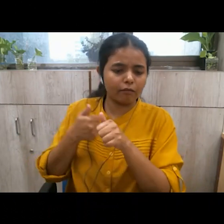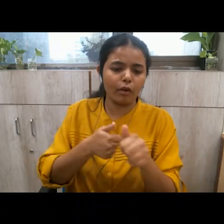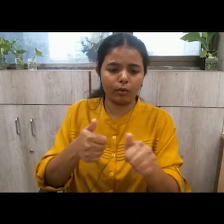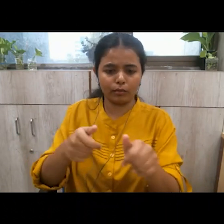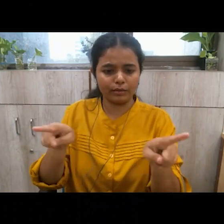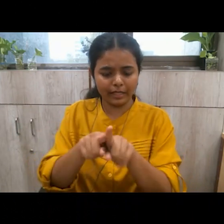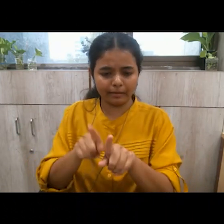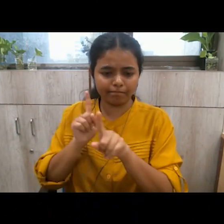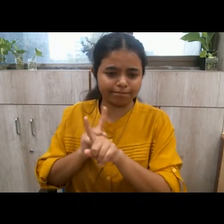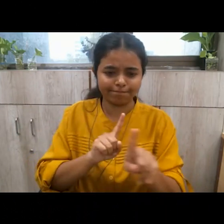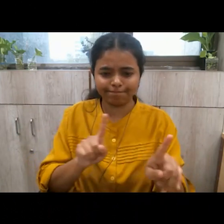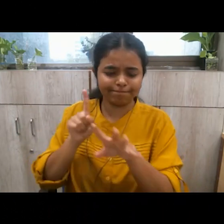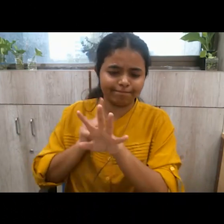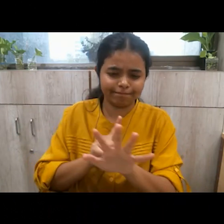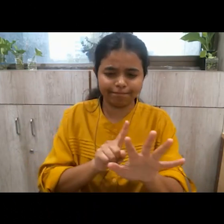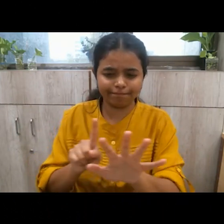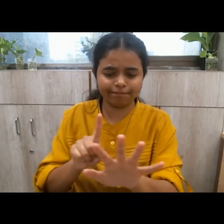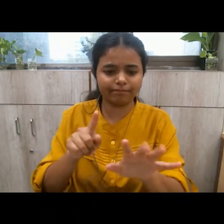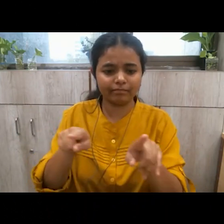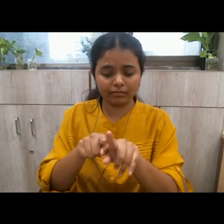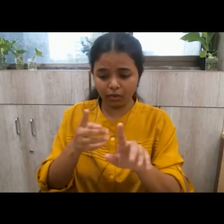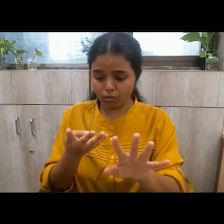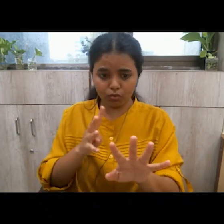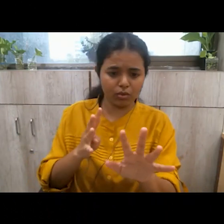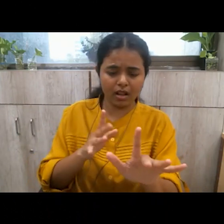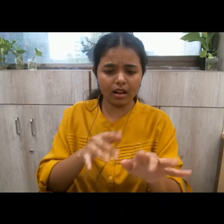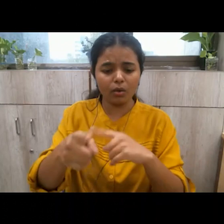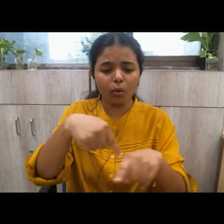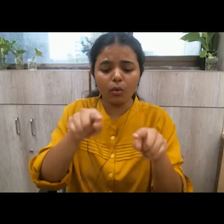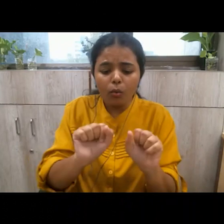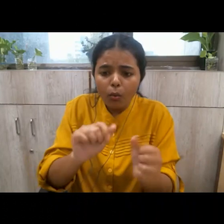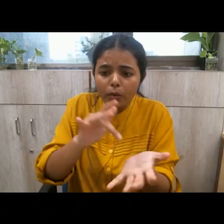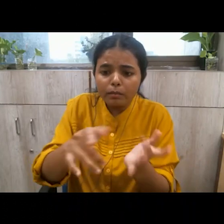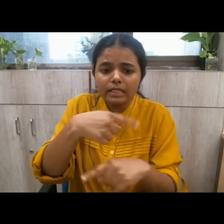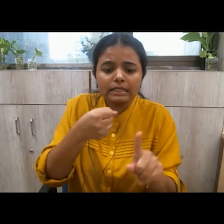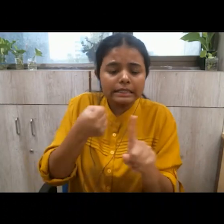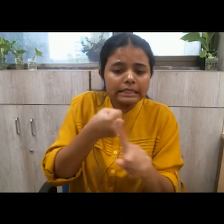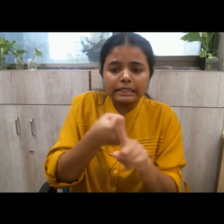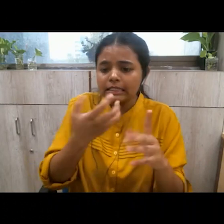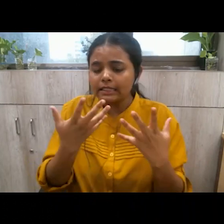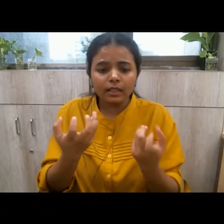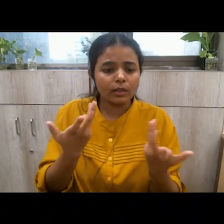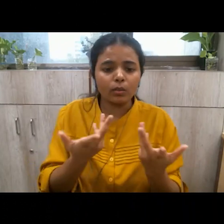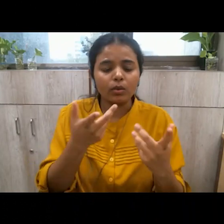they are all fighting for their space and their survival they are least concerned